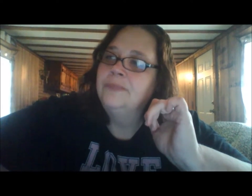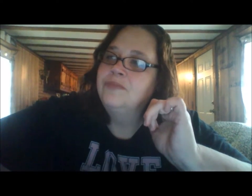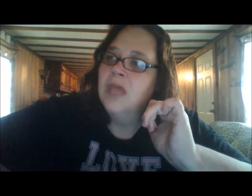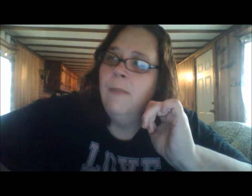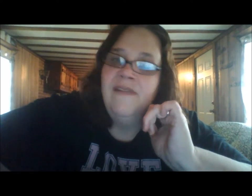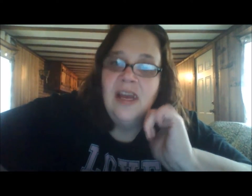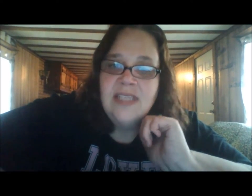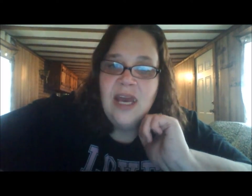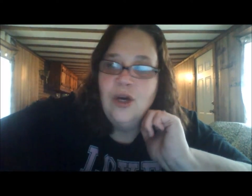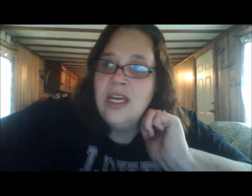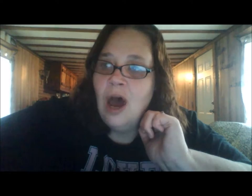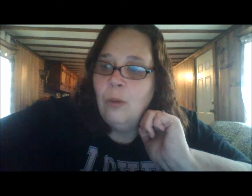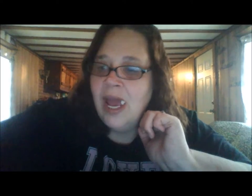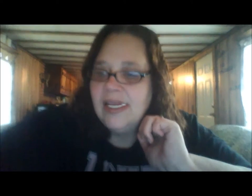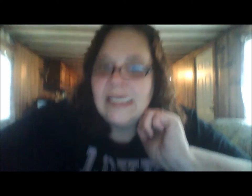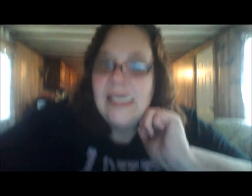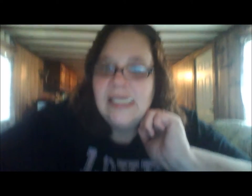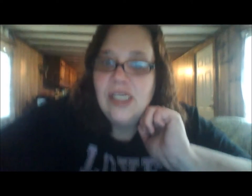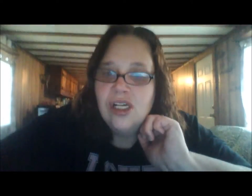My Beyonce could not wait until